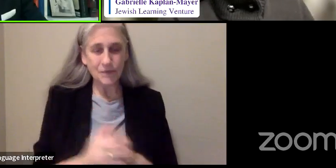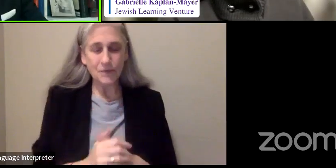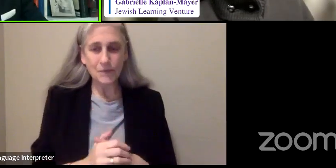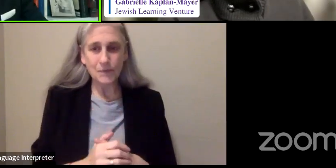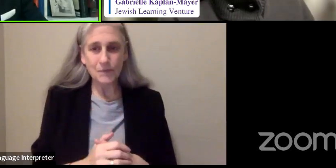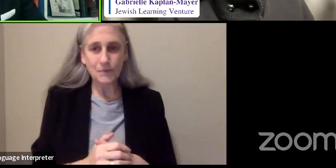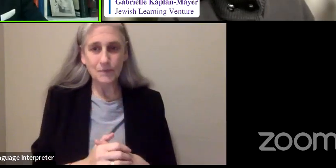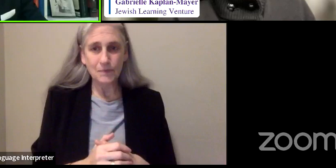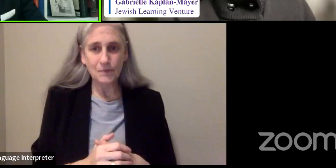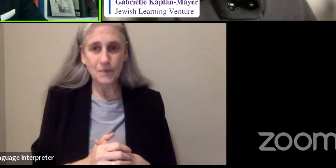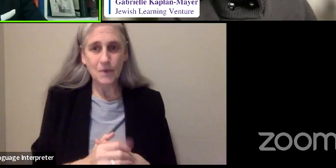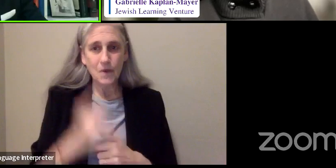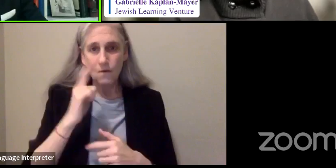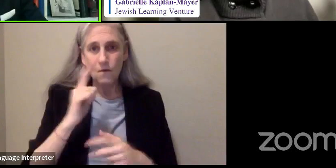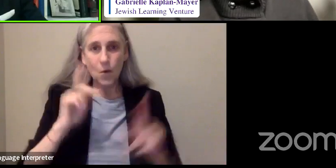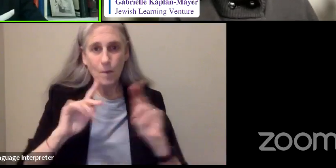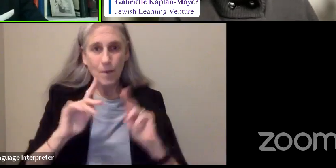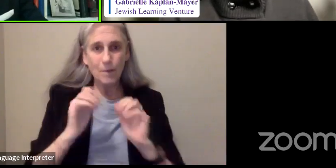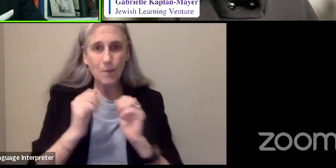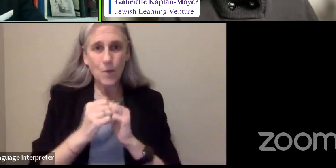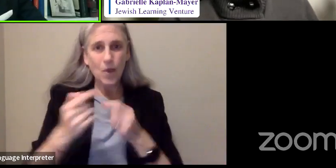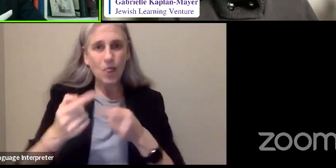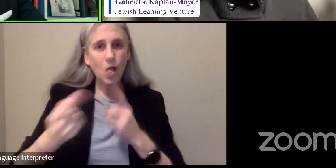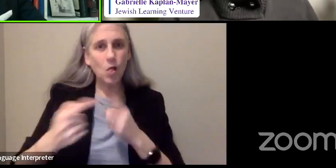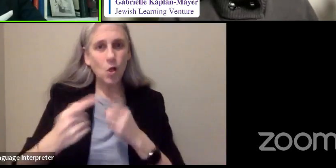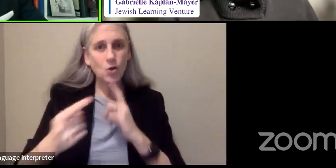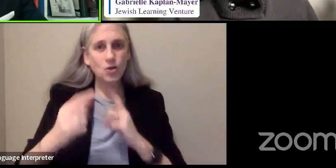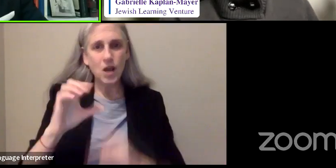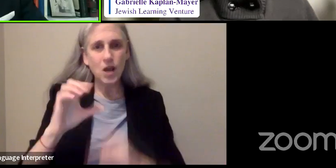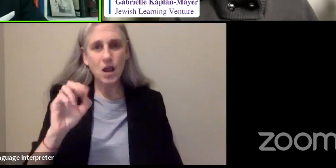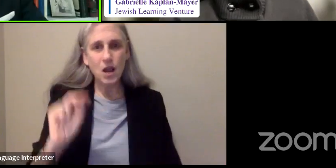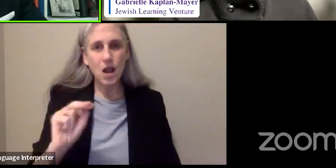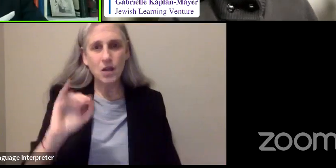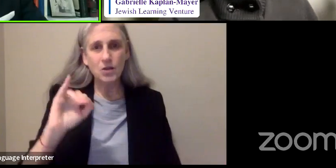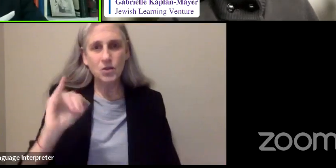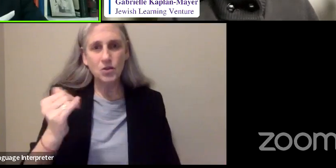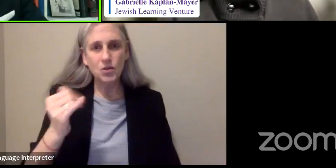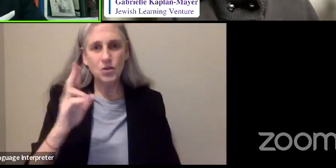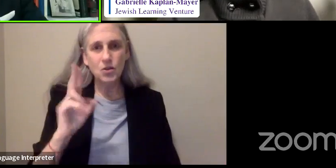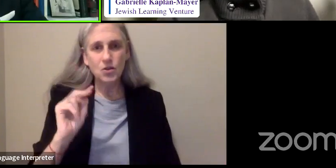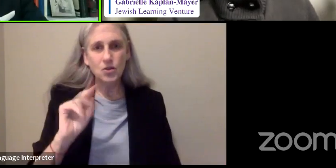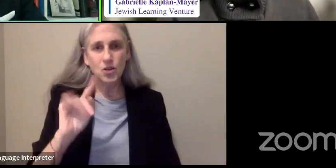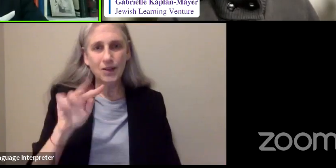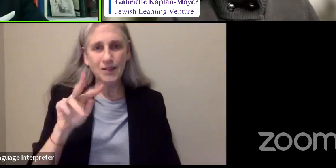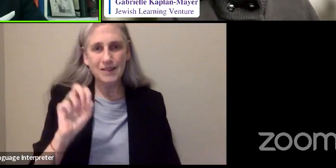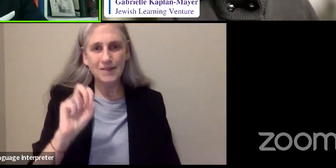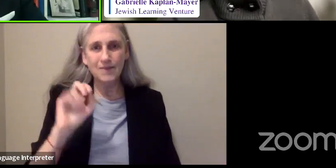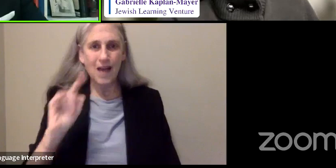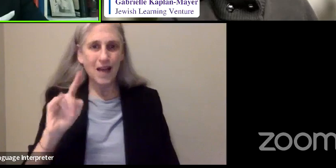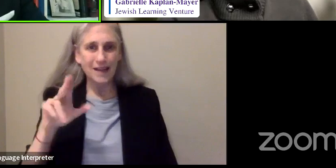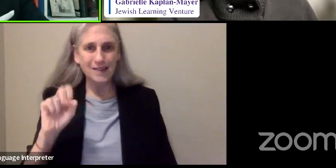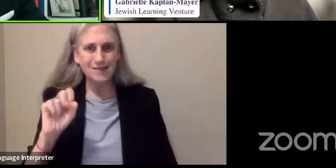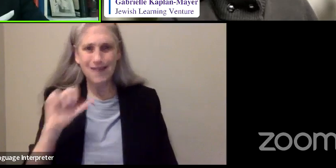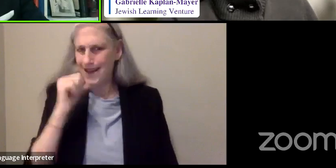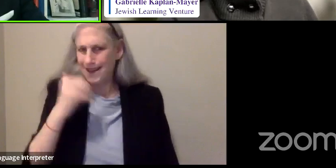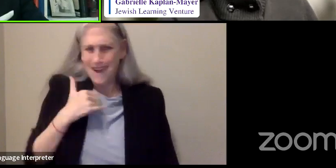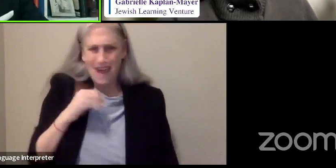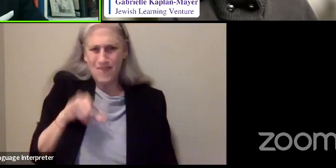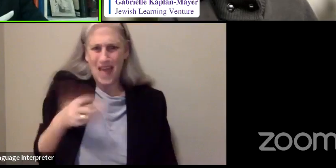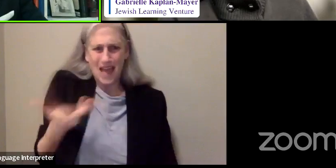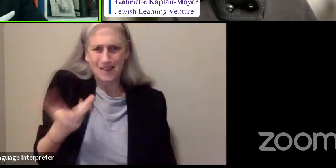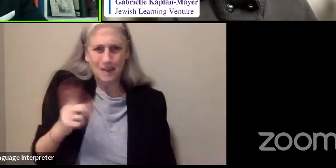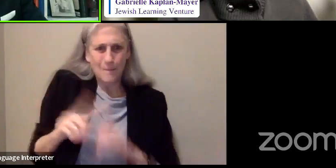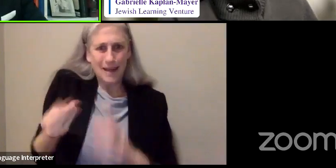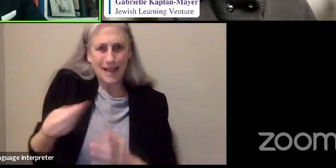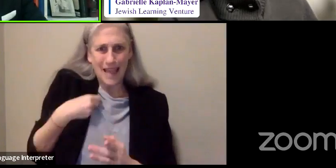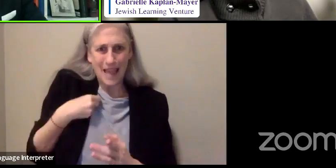for people who had allergic conjunctivitis, which I did not have. And that medicine